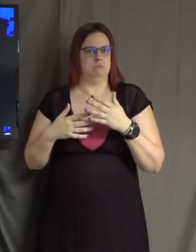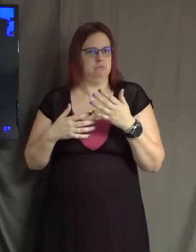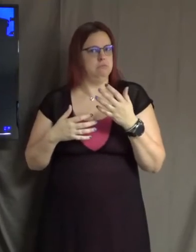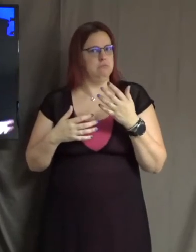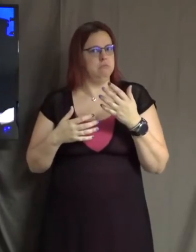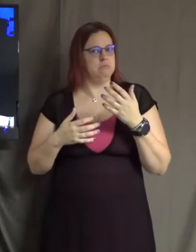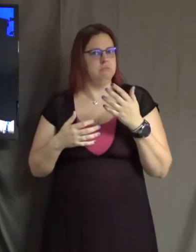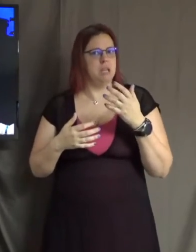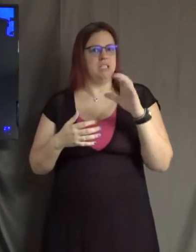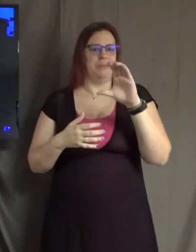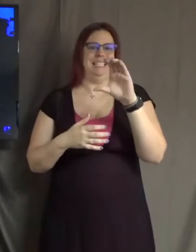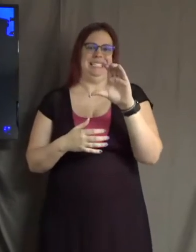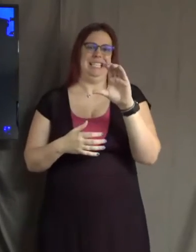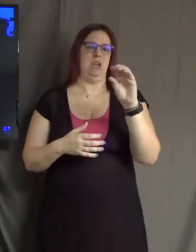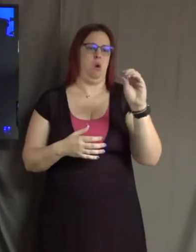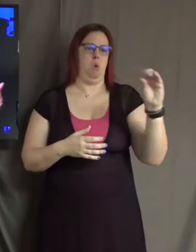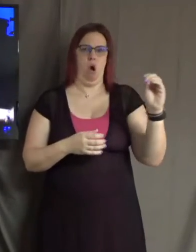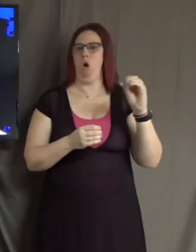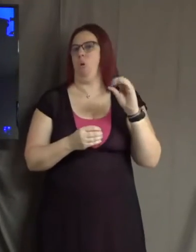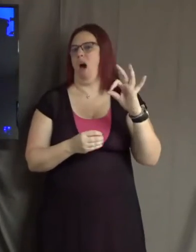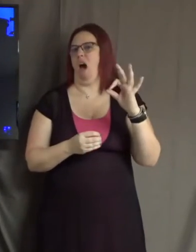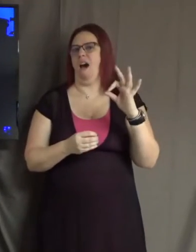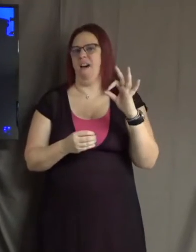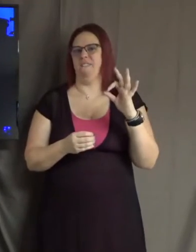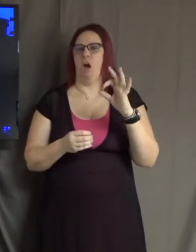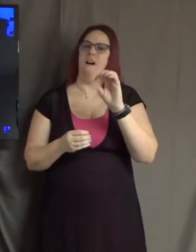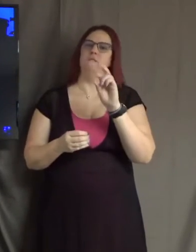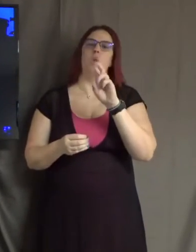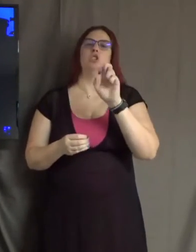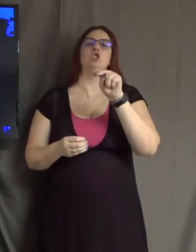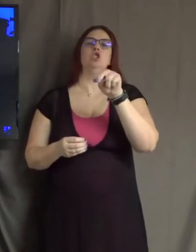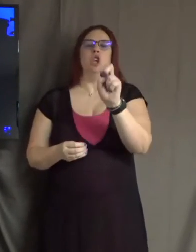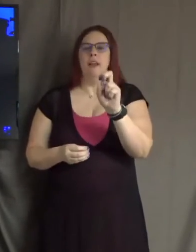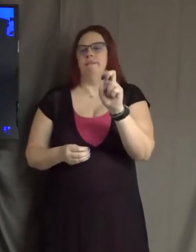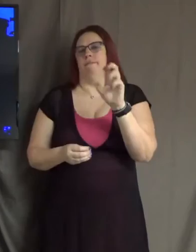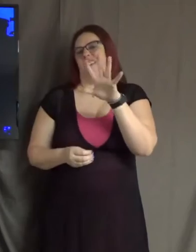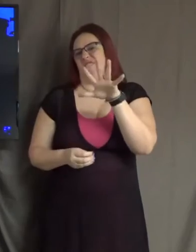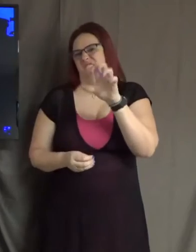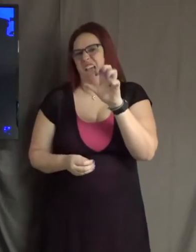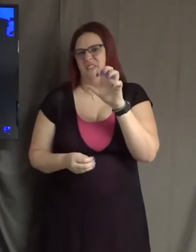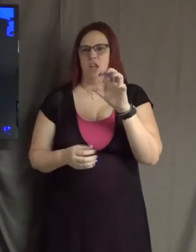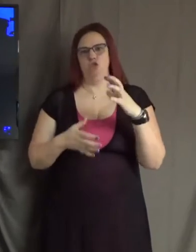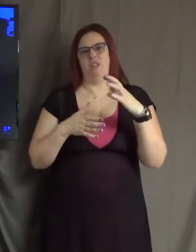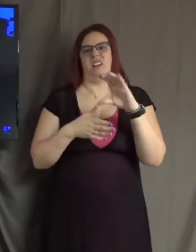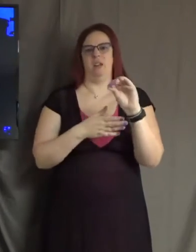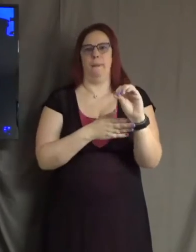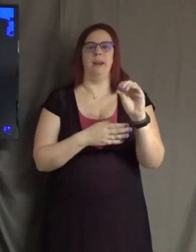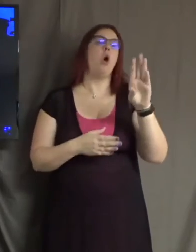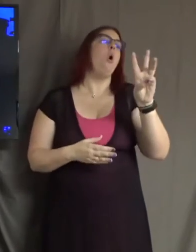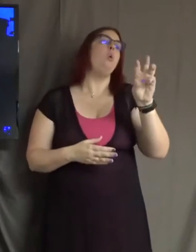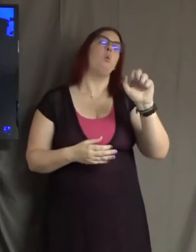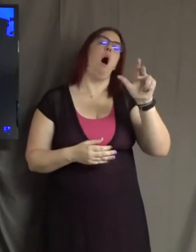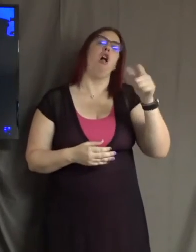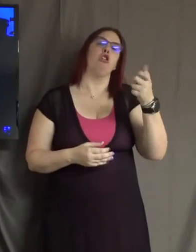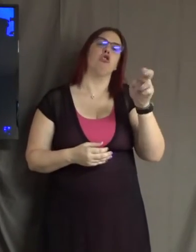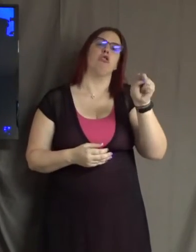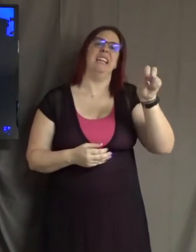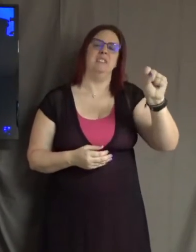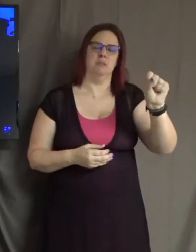isn't that? And us to be very proud of. And Walgreens to be very proud of. And I watched this interview with Ros and just fell in love with her.